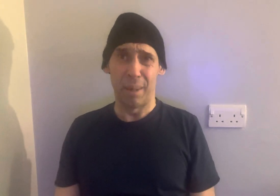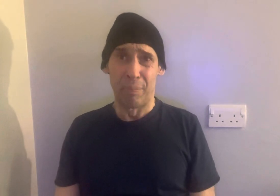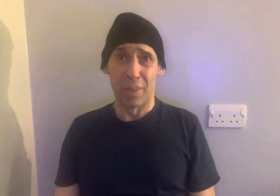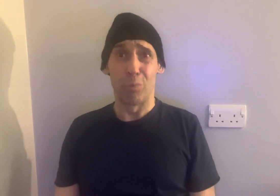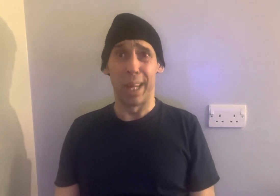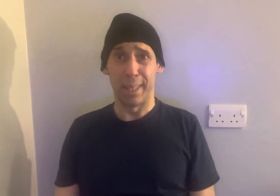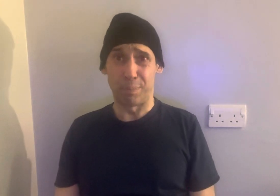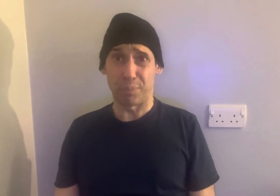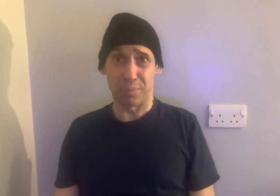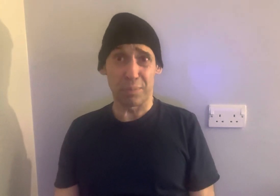right,